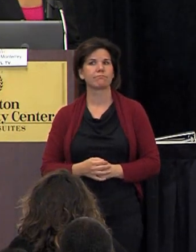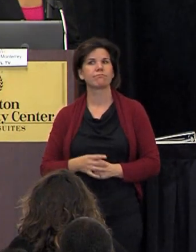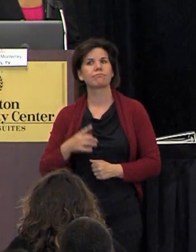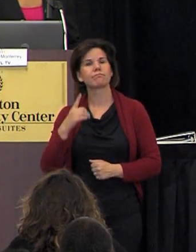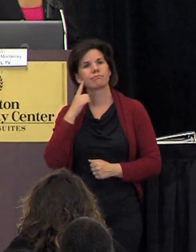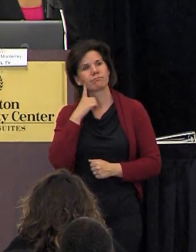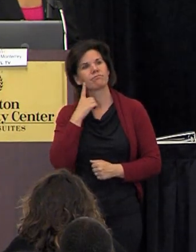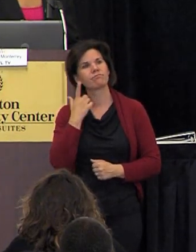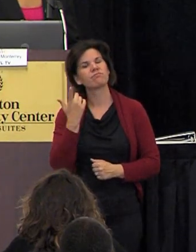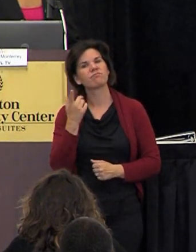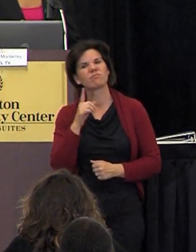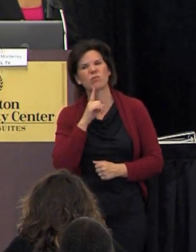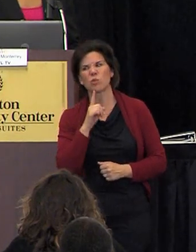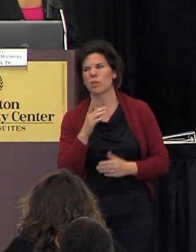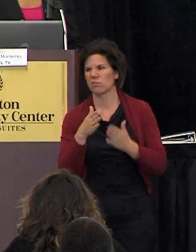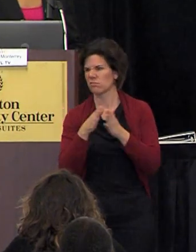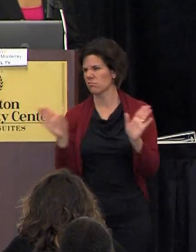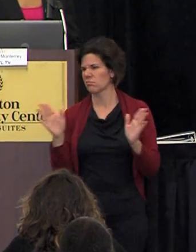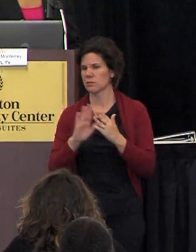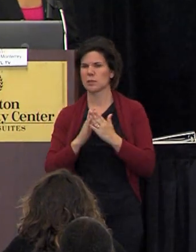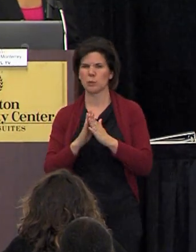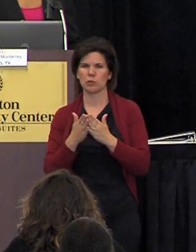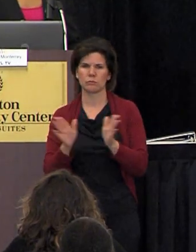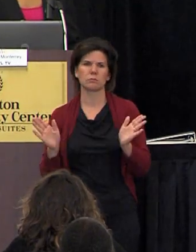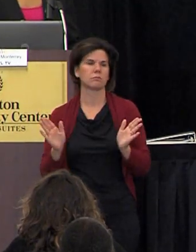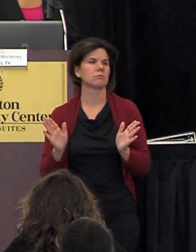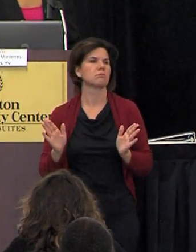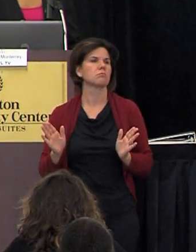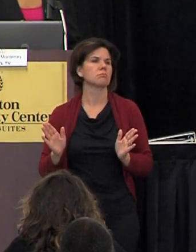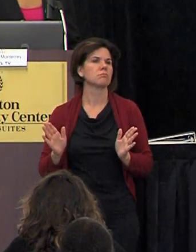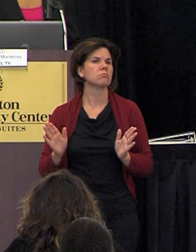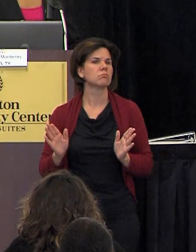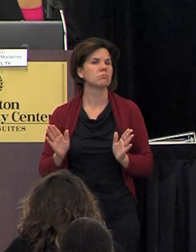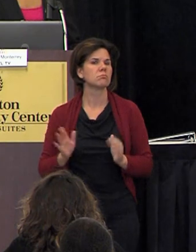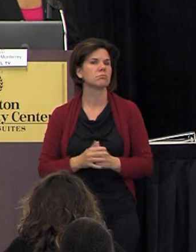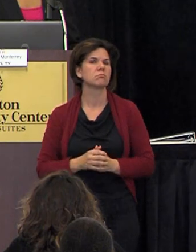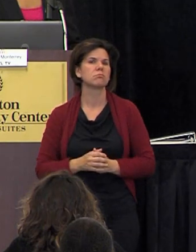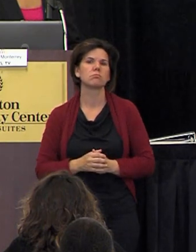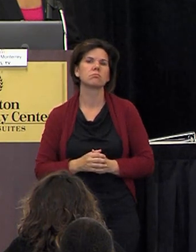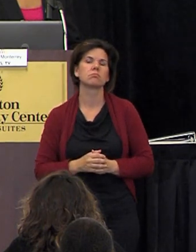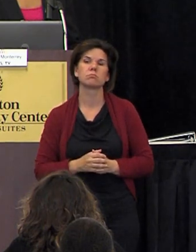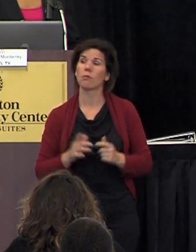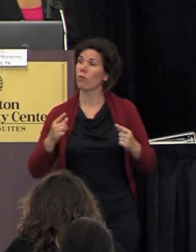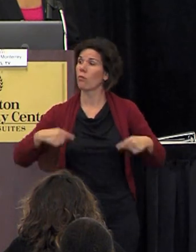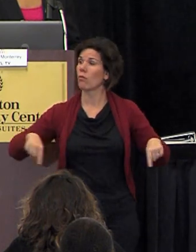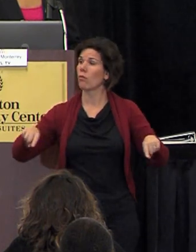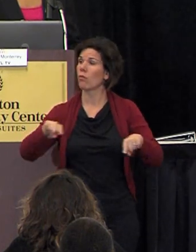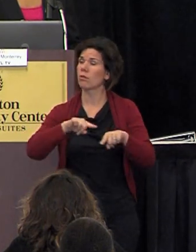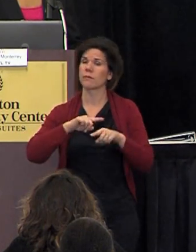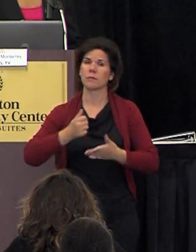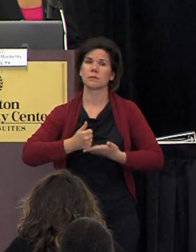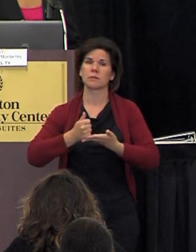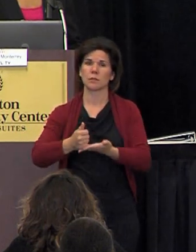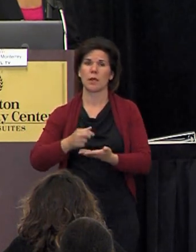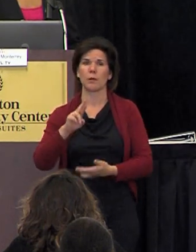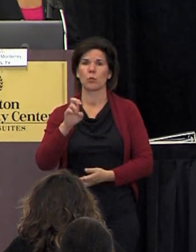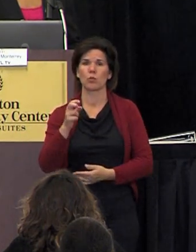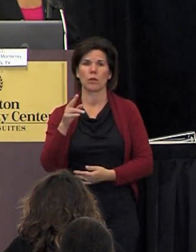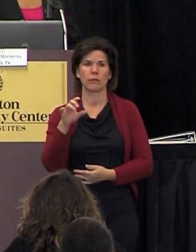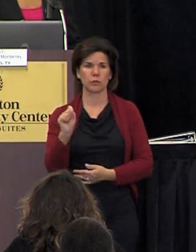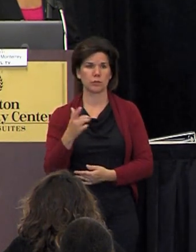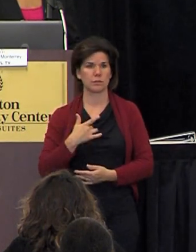it's a question to the whole community at large i think it takes all of us to help refugees feel